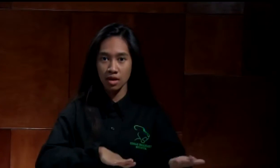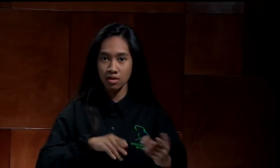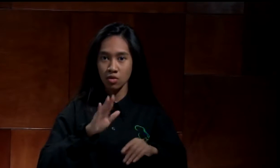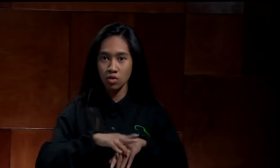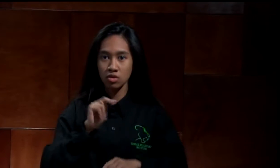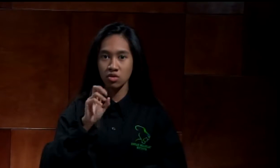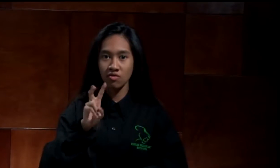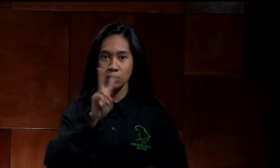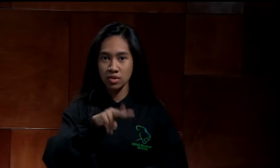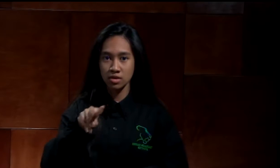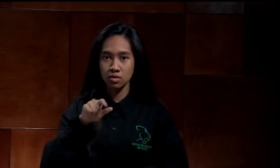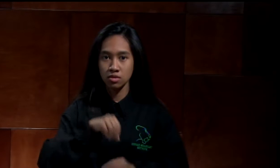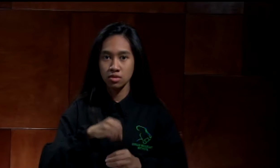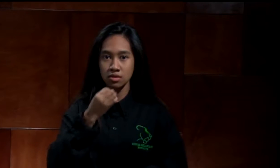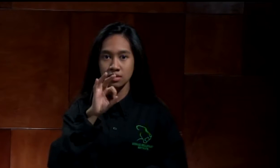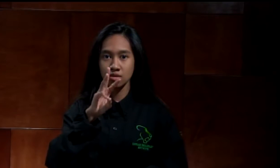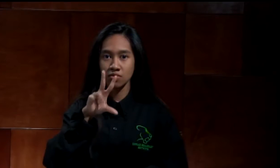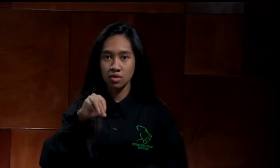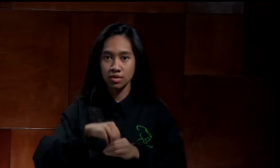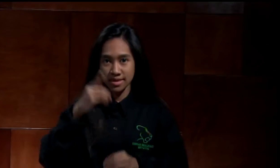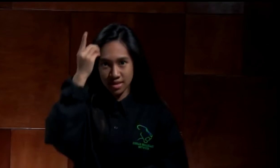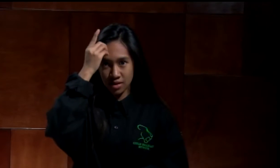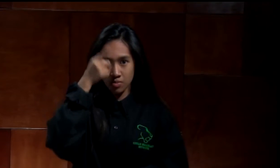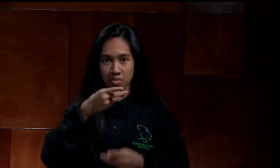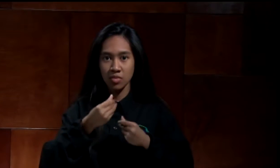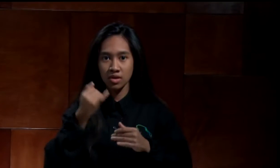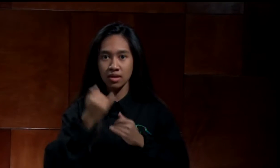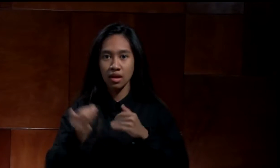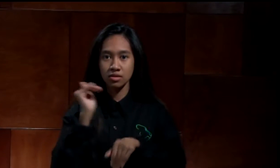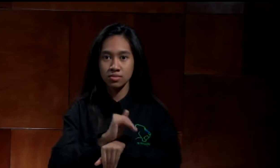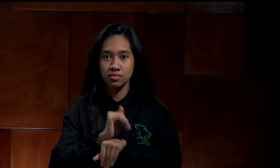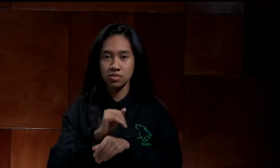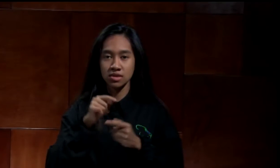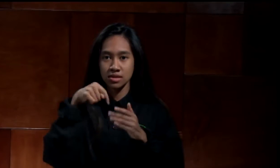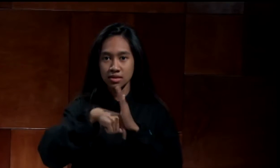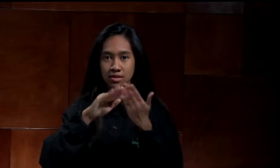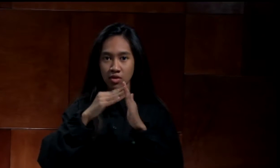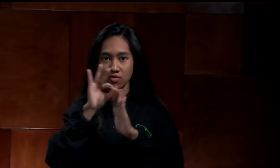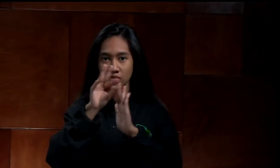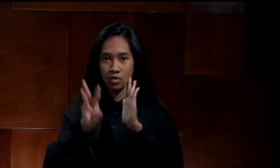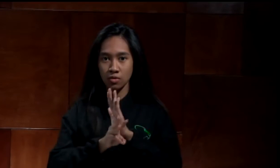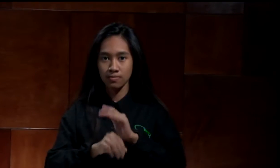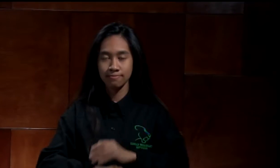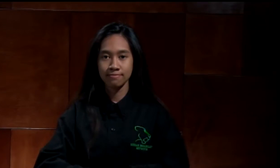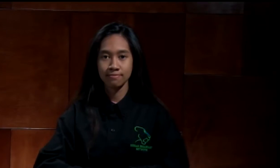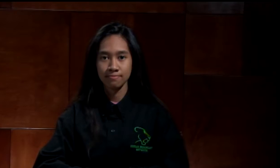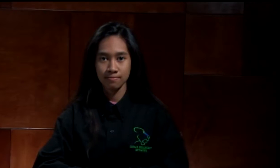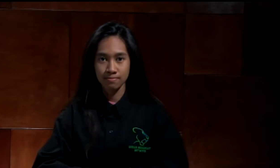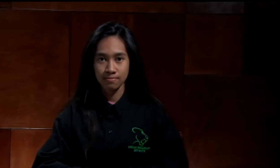assassinated on November 22, 1963, in Dallas. He spent his last night in downtown Fort Worth.